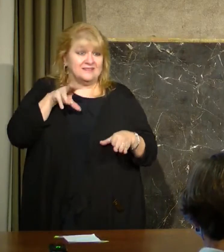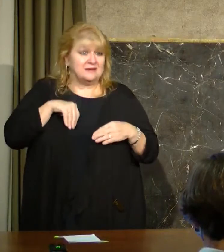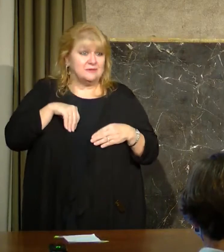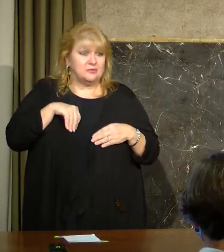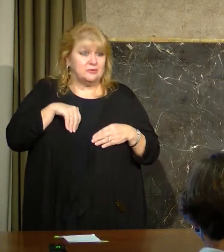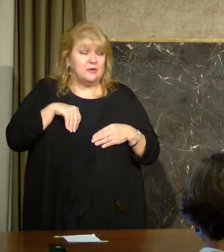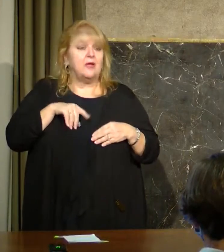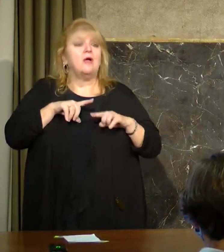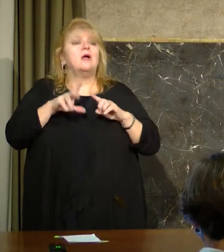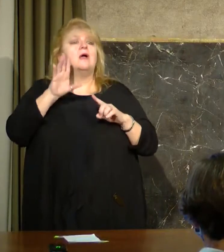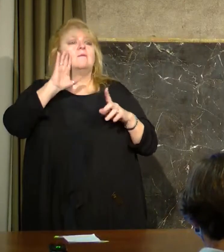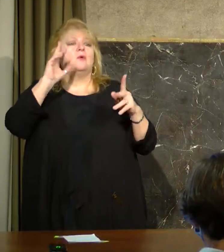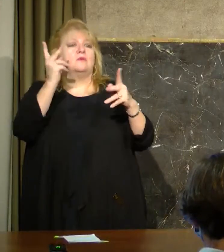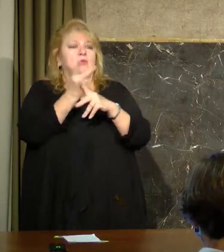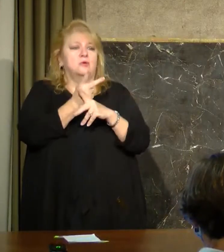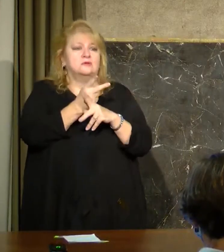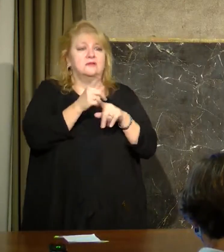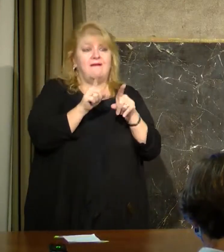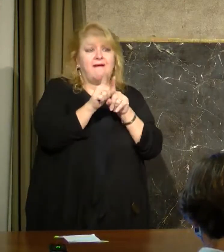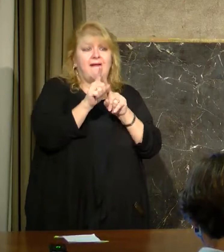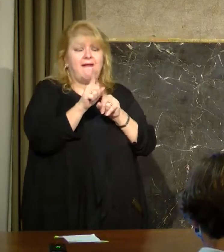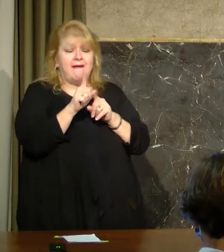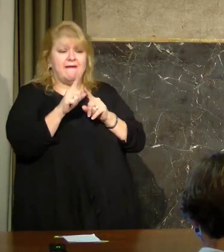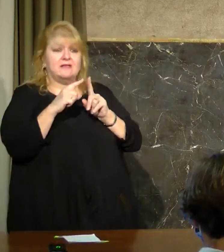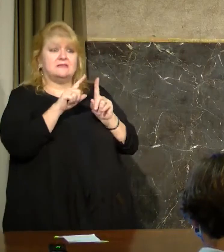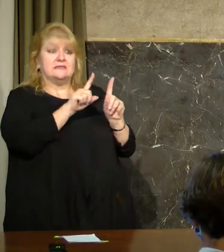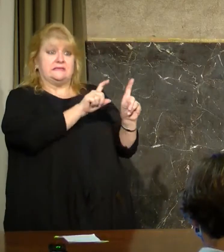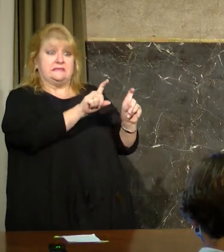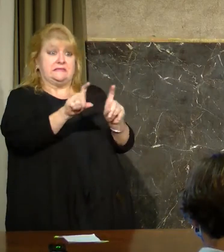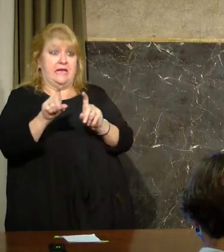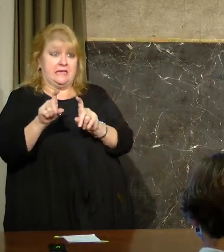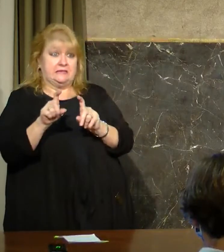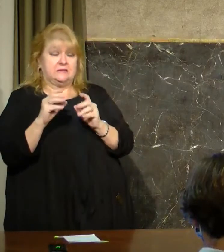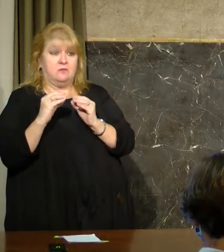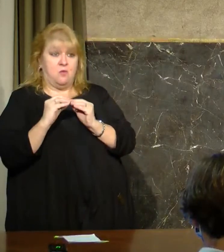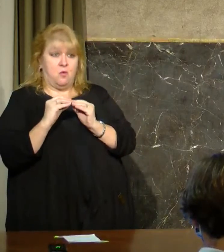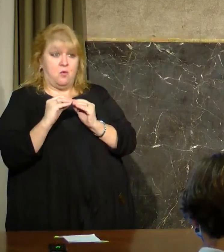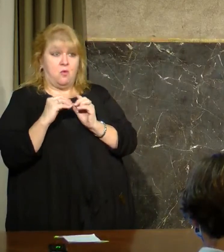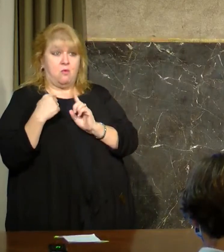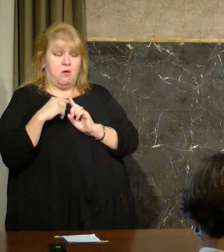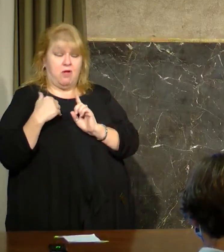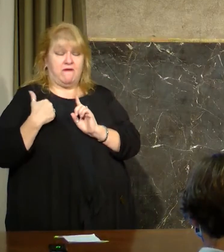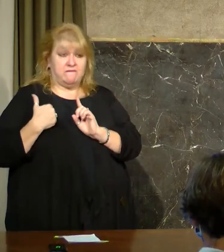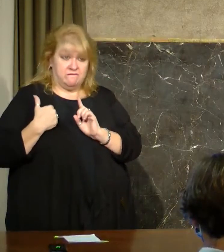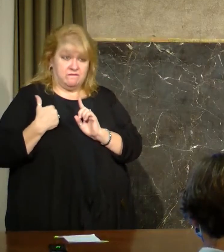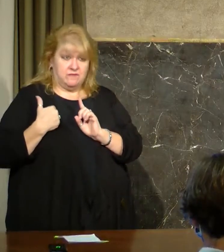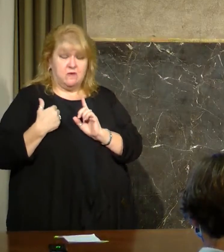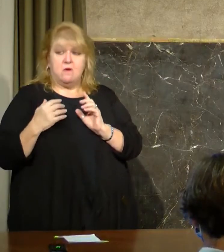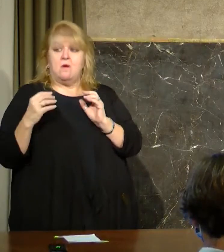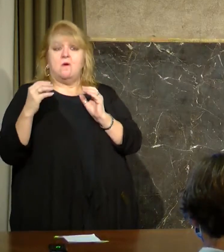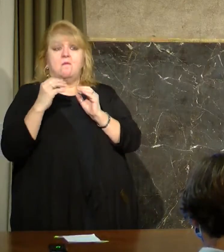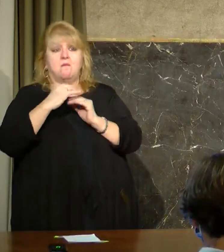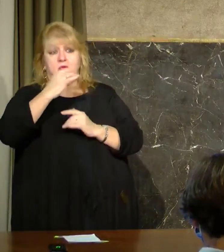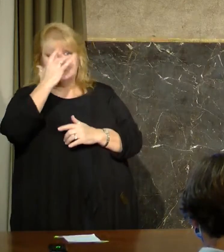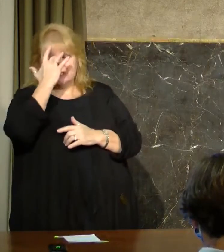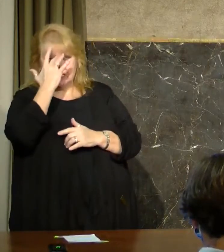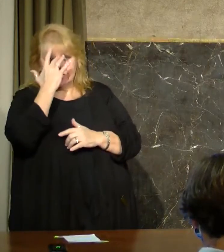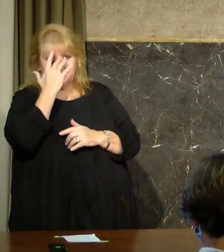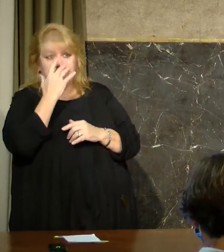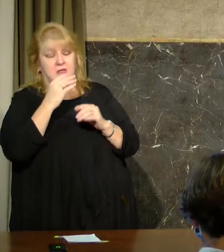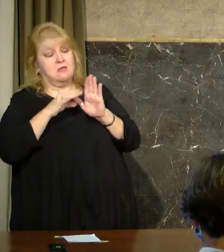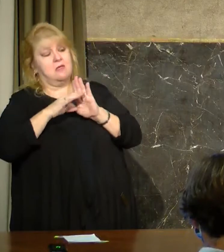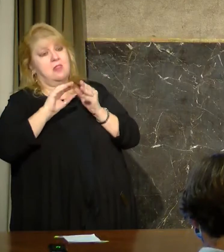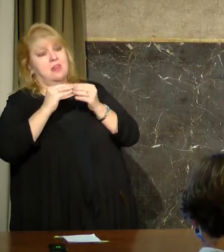As our cases are going up now and, as the governor said, continue to go up, what we know is that that